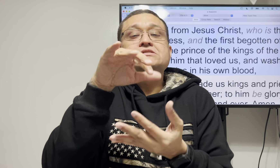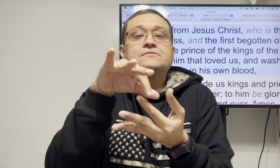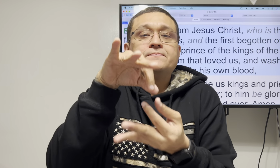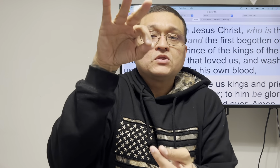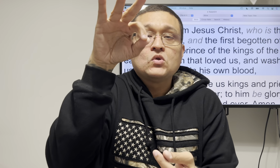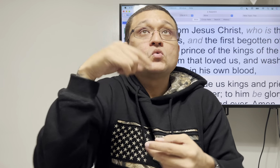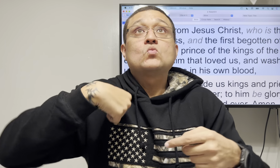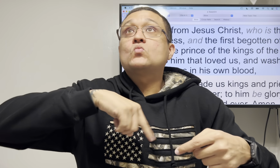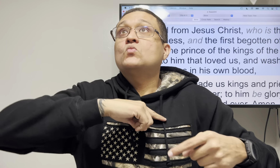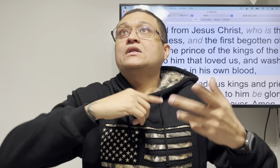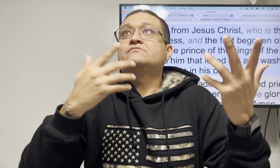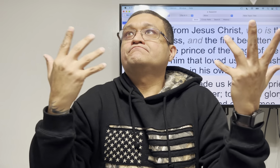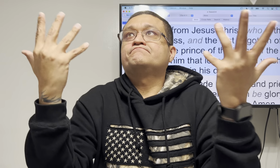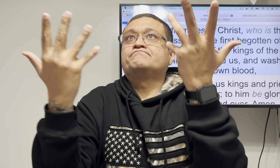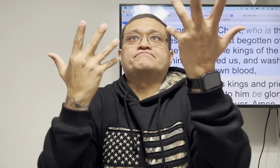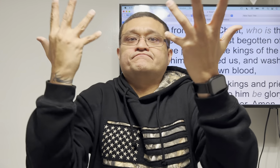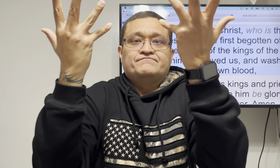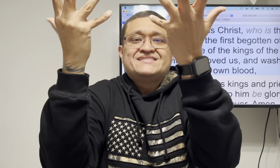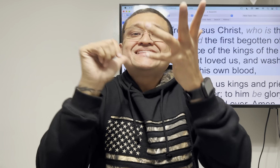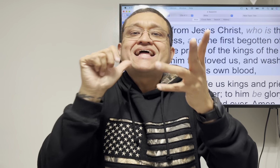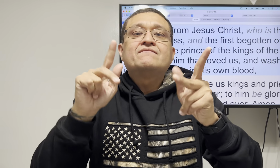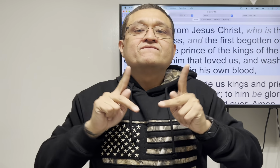and we know that God doesn't have blood because he's a spirit